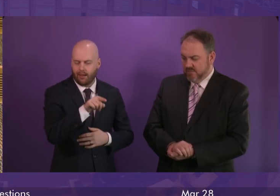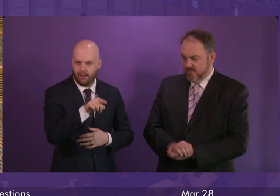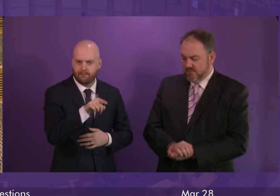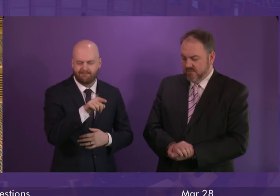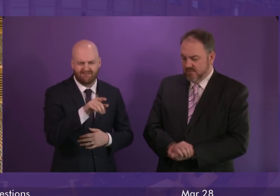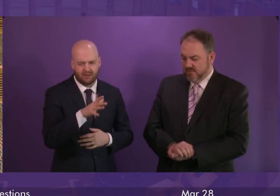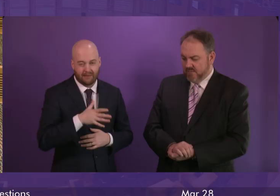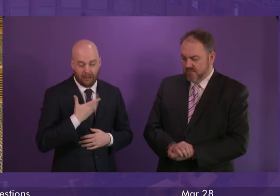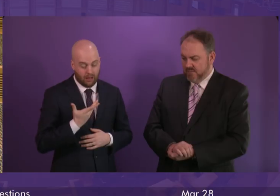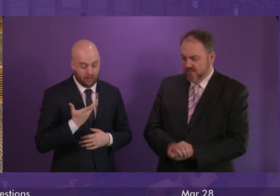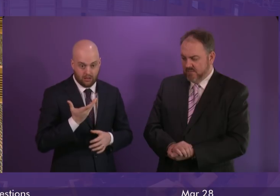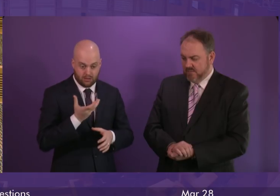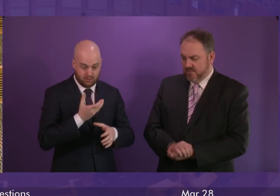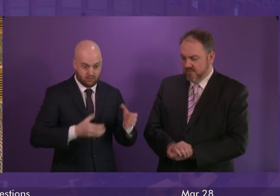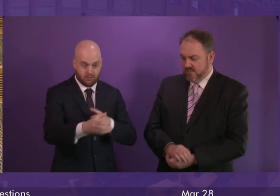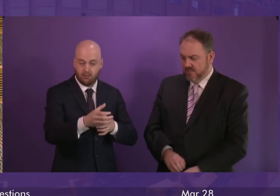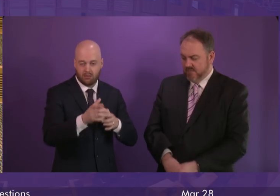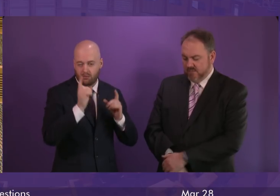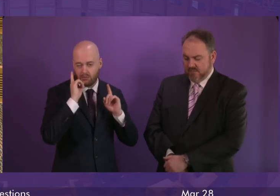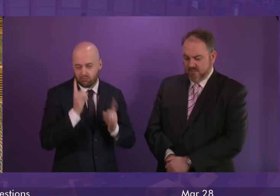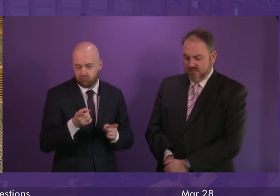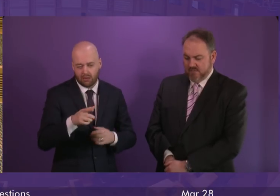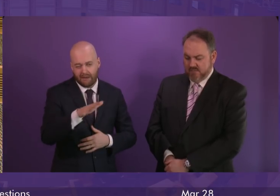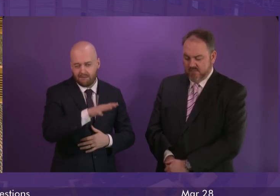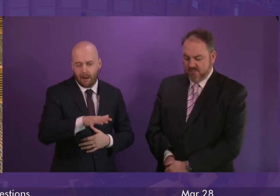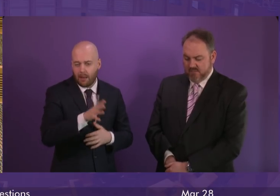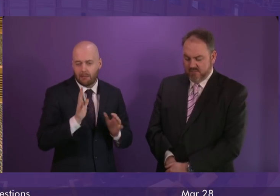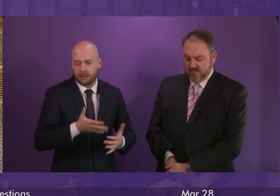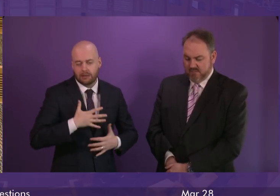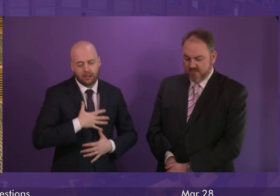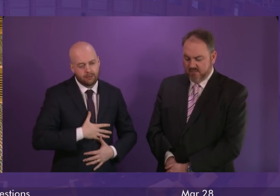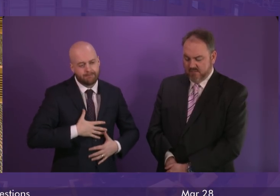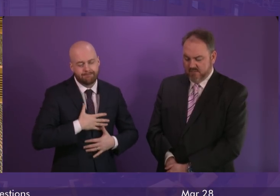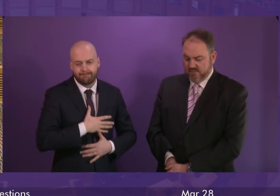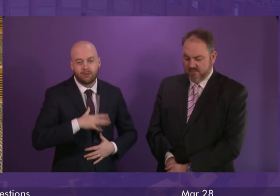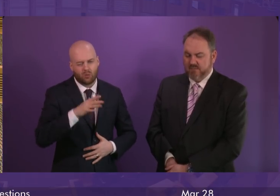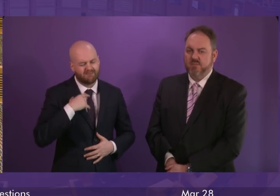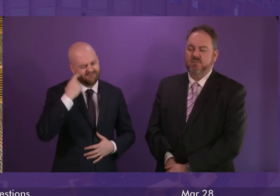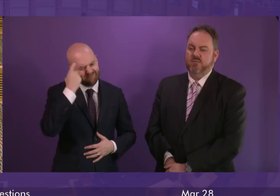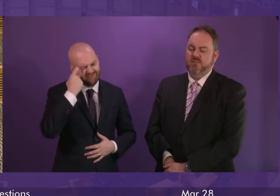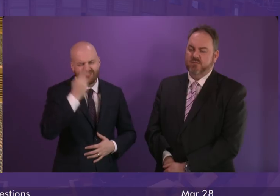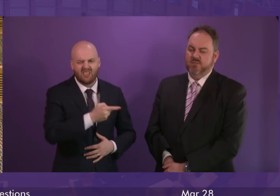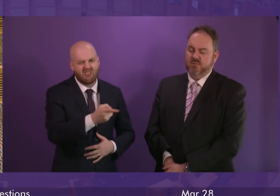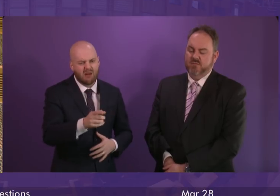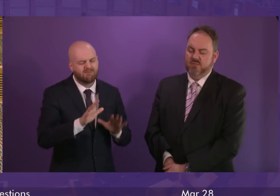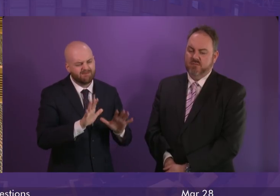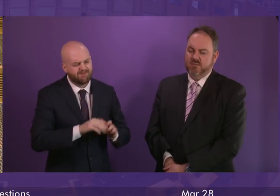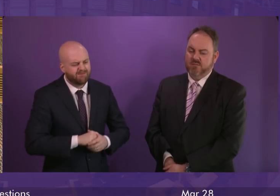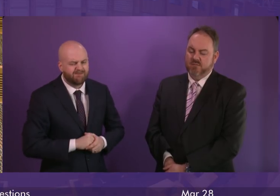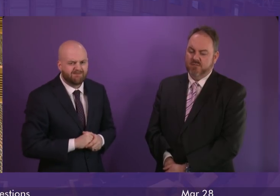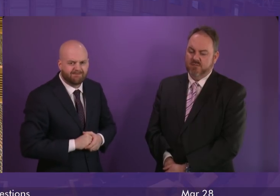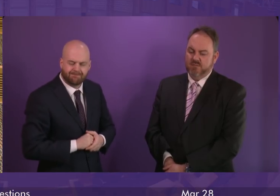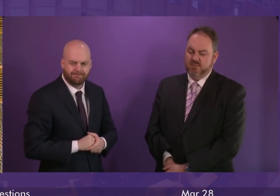of us can even begin to imagine what her family are going through but I know my thoughts are with them and I'm sure the thoughts of all of us are with them